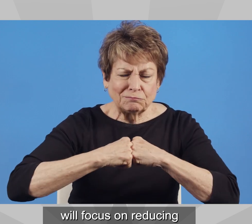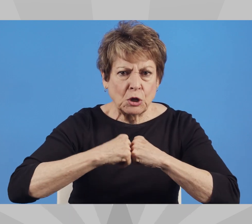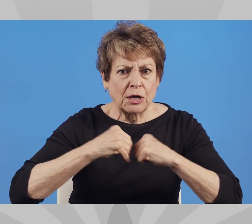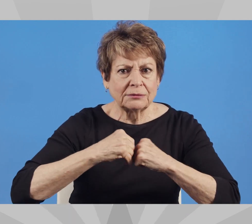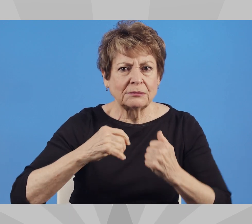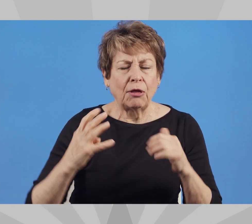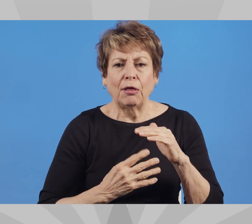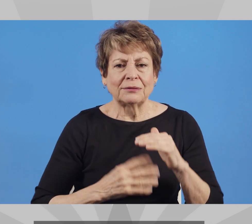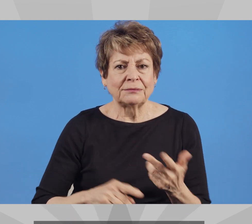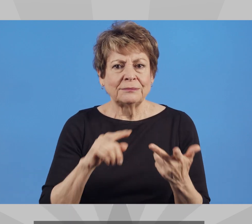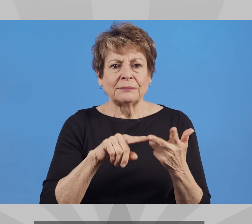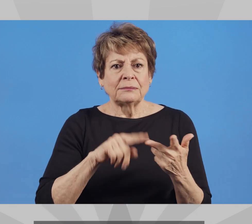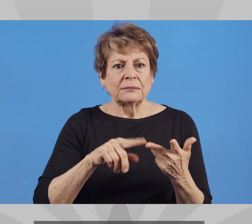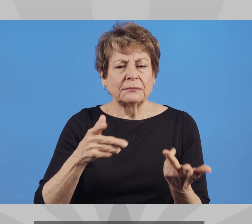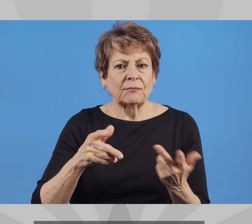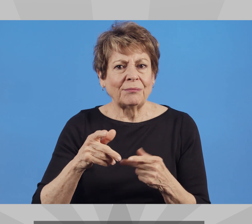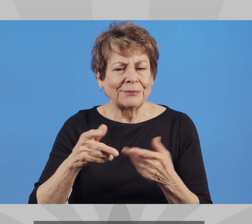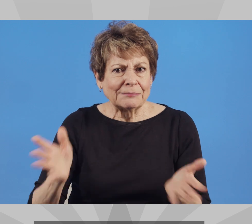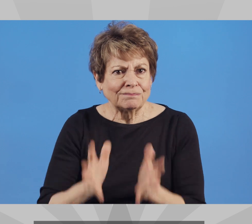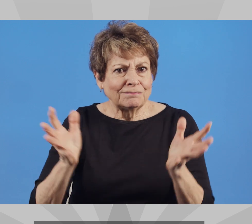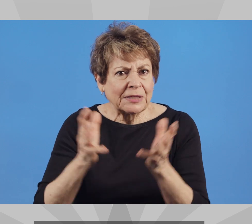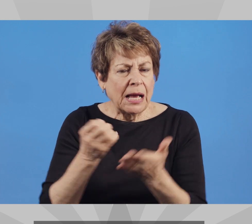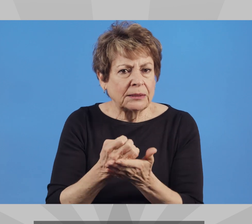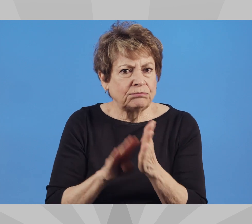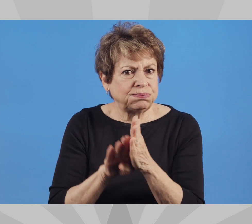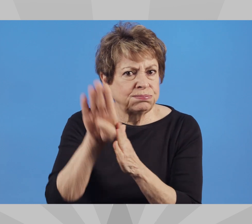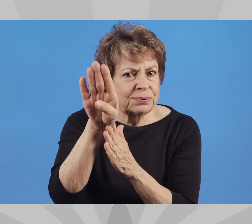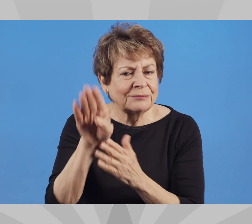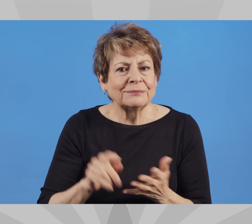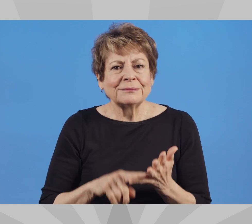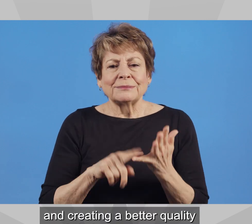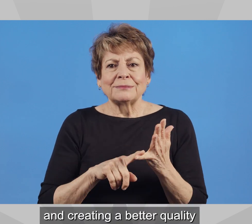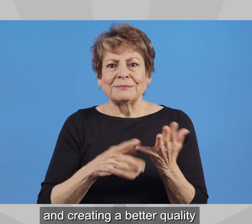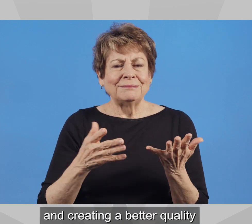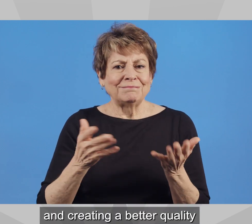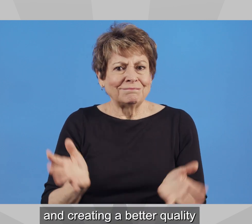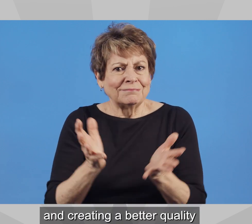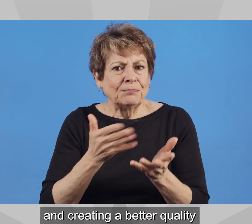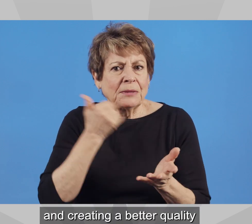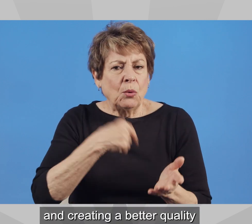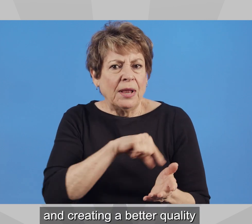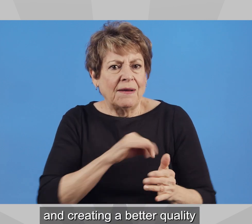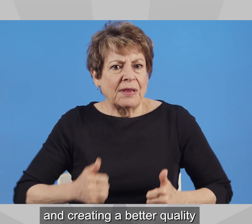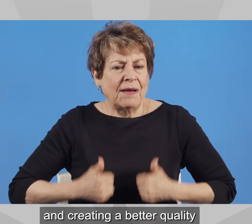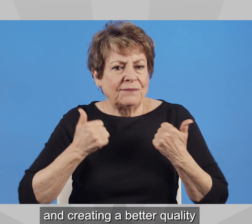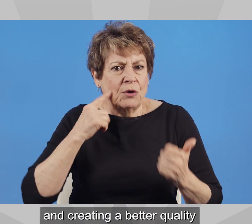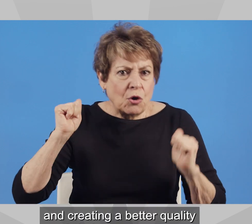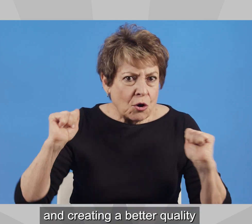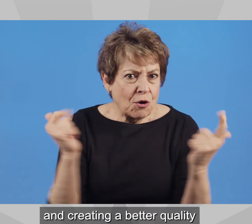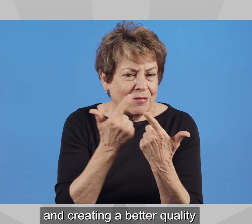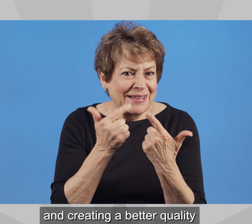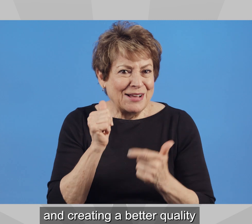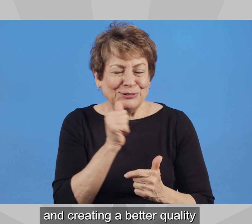border, fostering economic prosperity, and creating a better quality of life